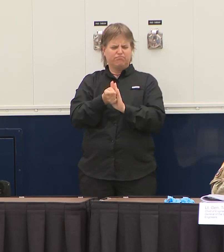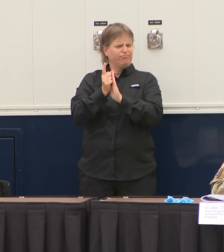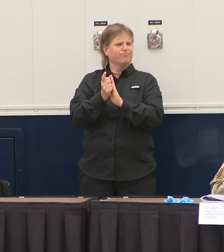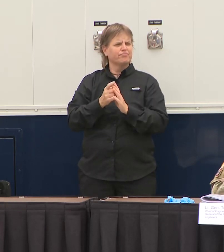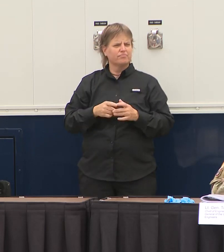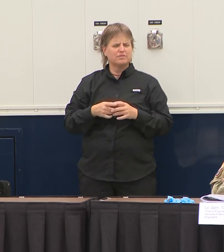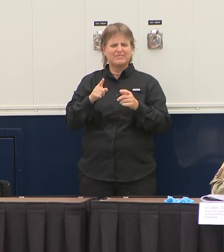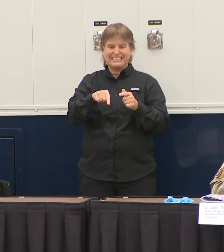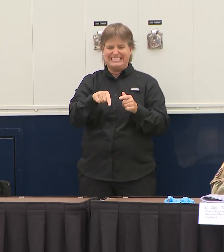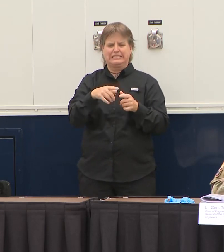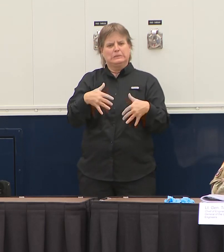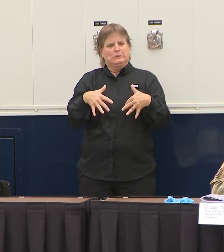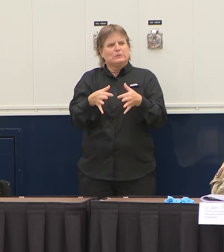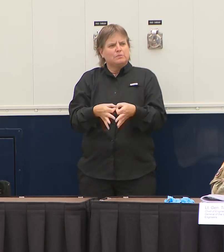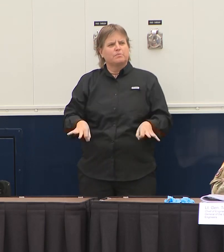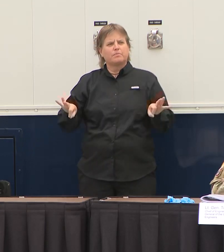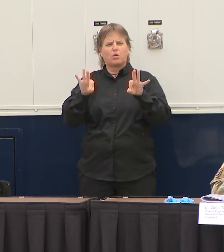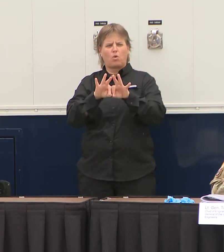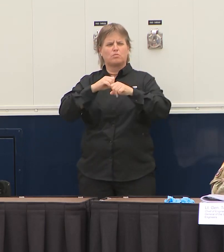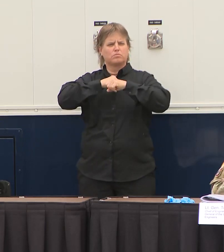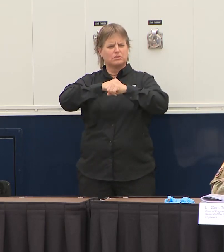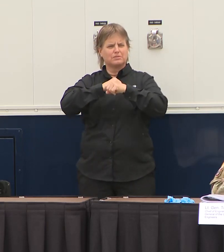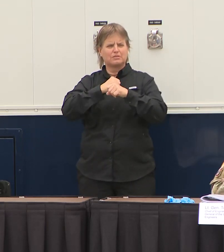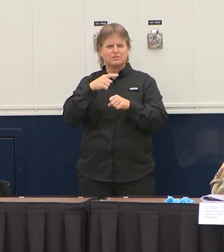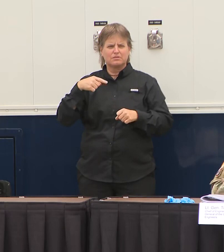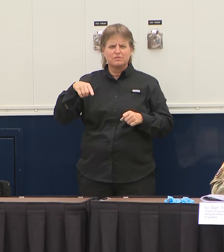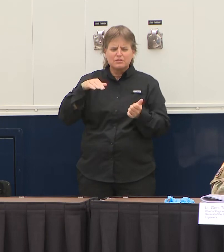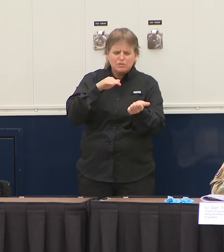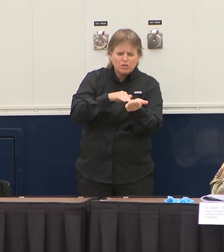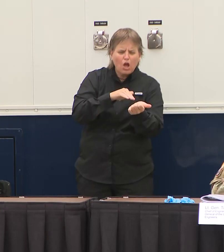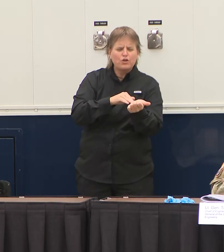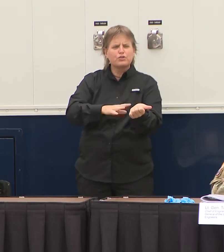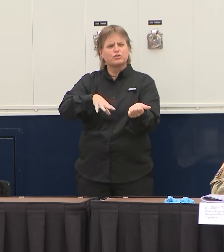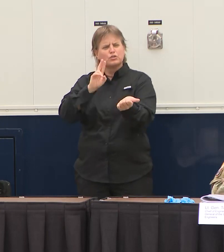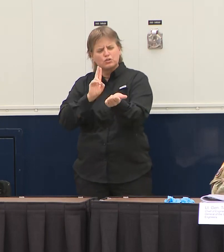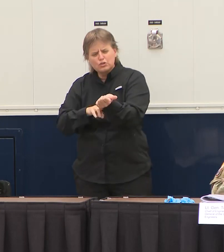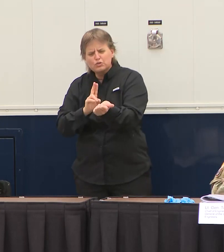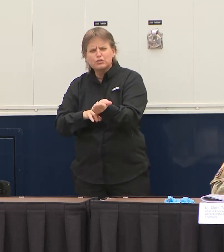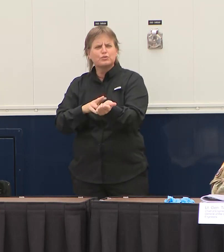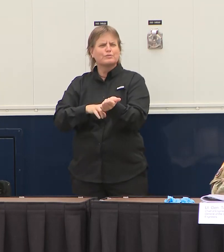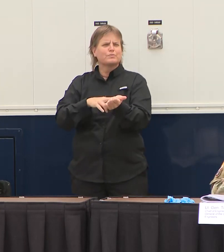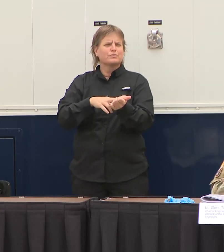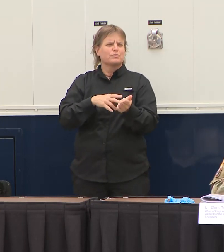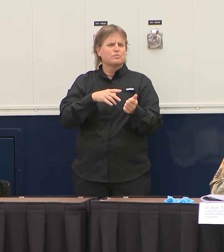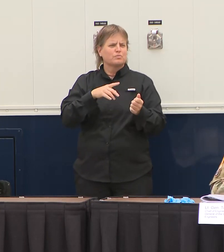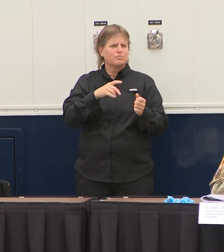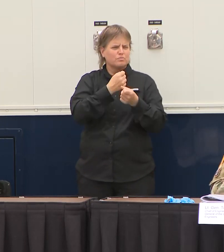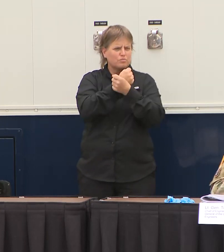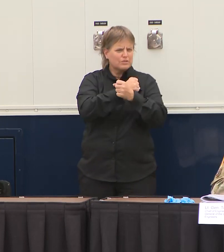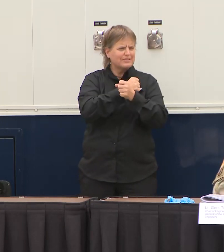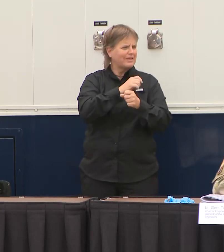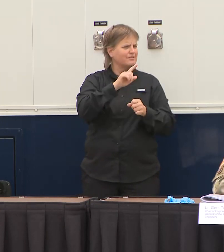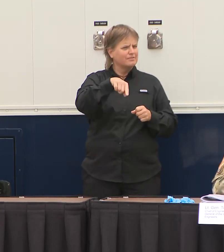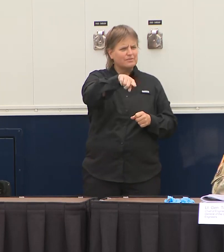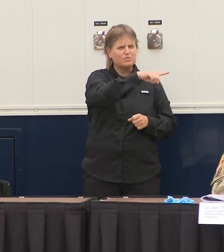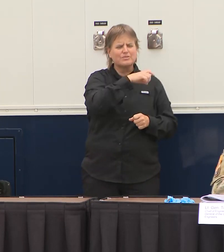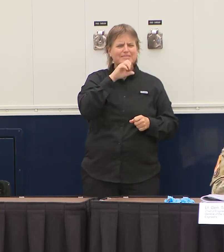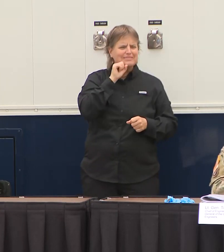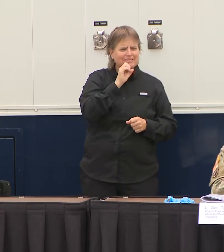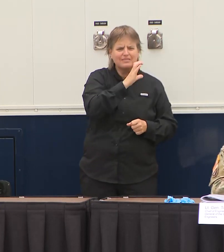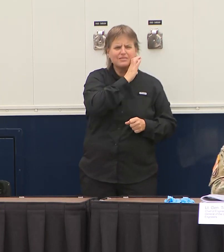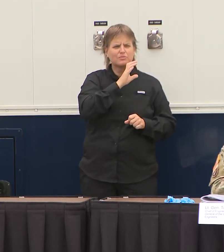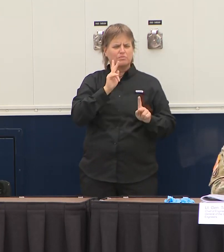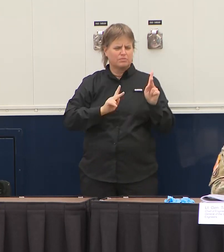workforce if you're talking about conserving hospital space talking about protecting seniors so right now the